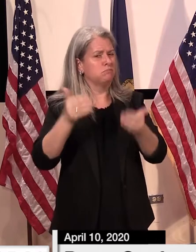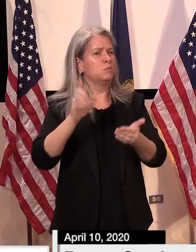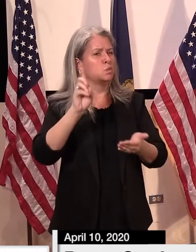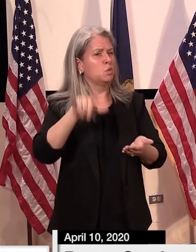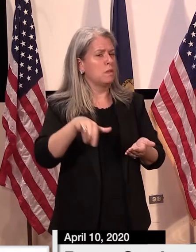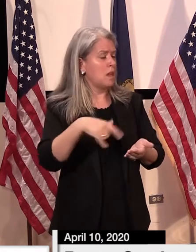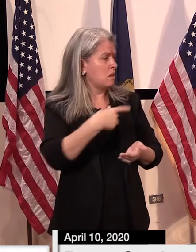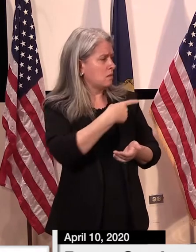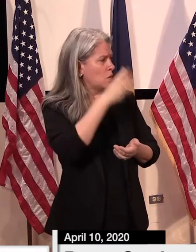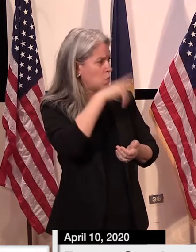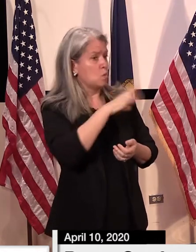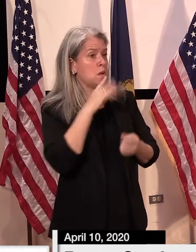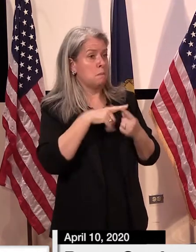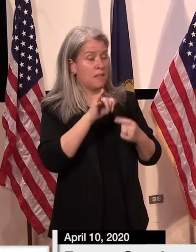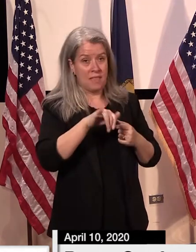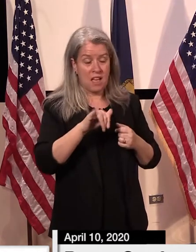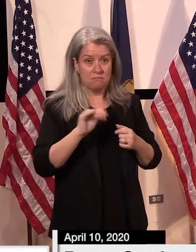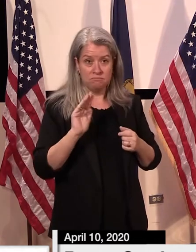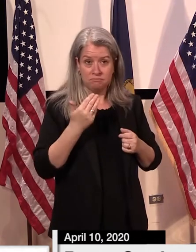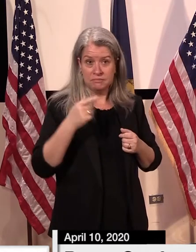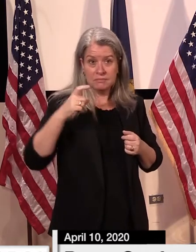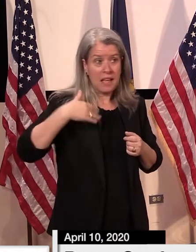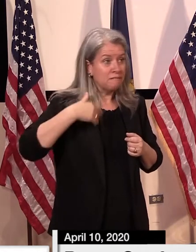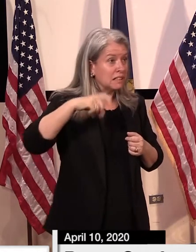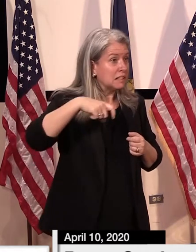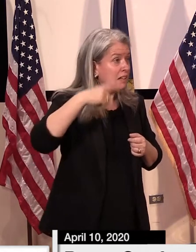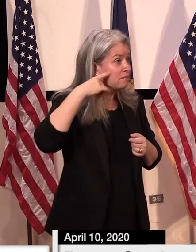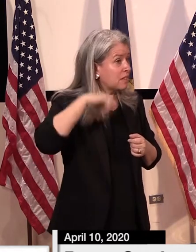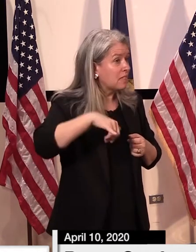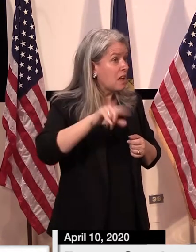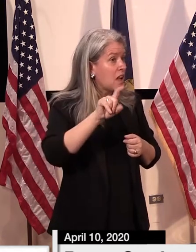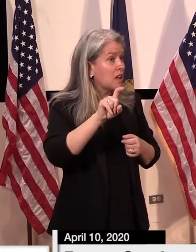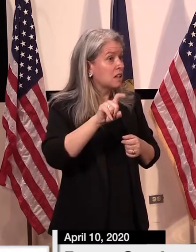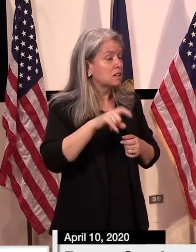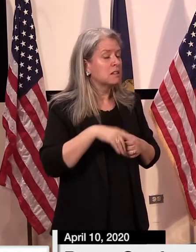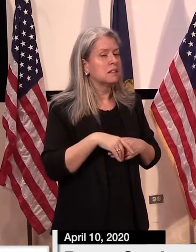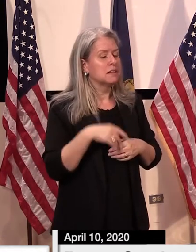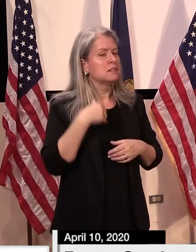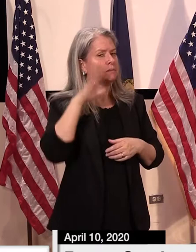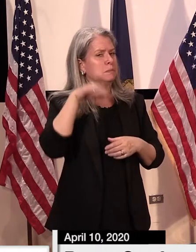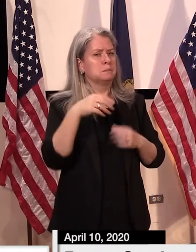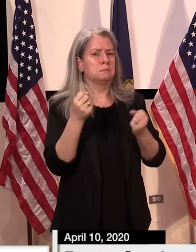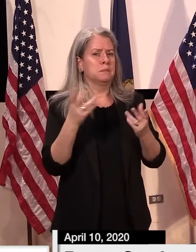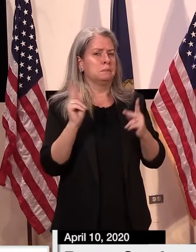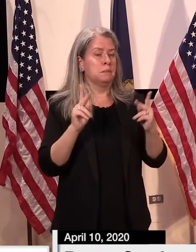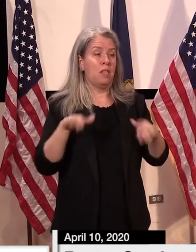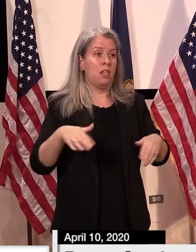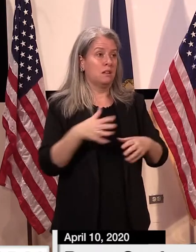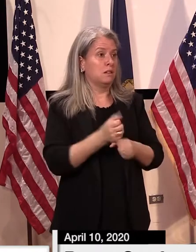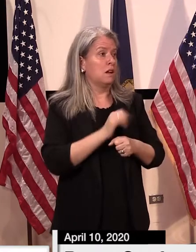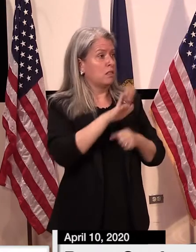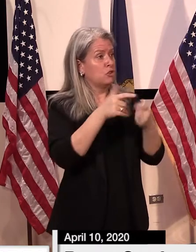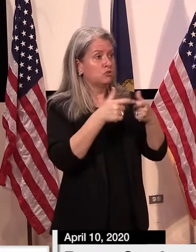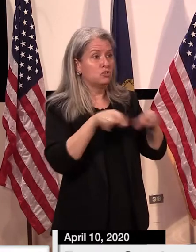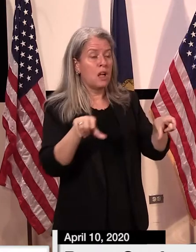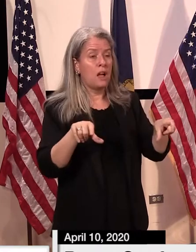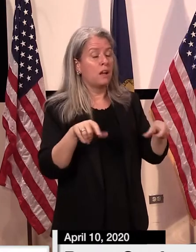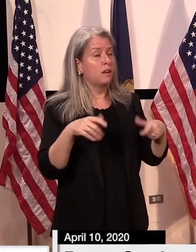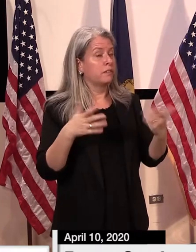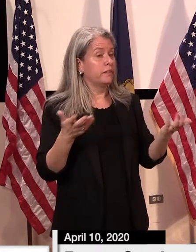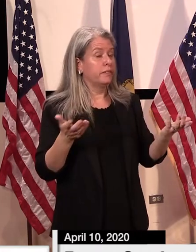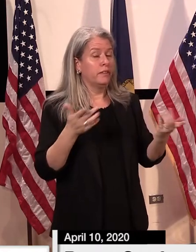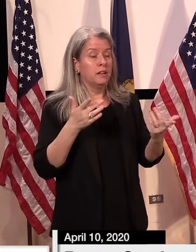evictions or something of that nature if the need arose. I'm wondering, with the fact that many people, as I understand it, have not received their stimulus checks yet,